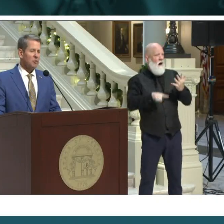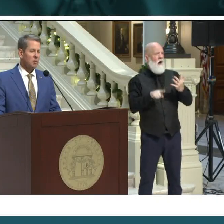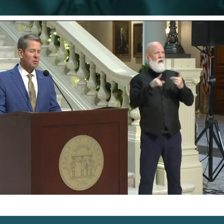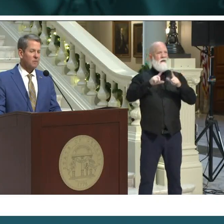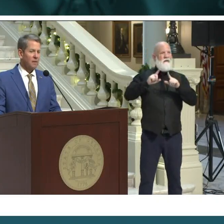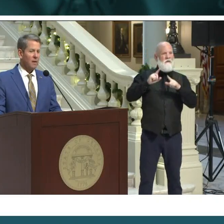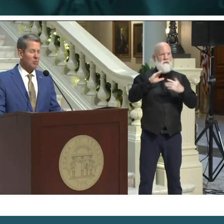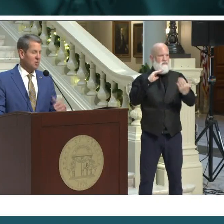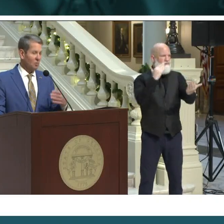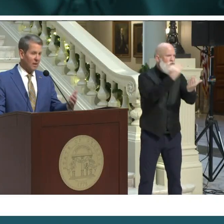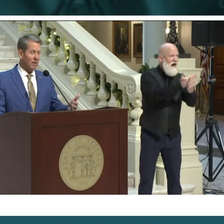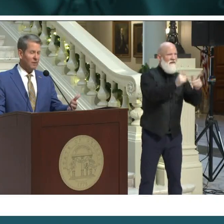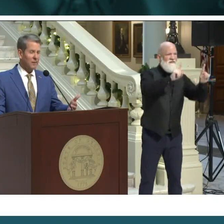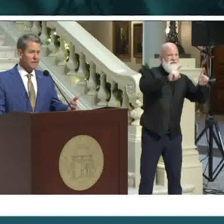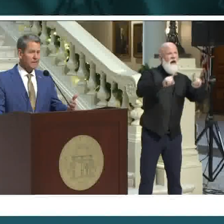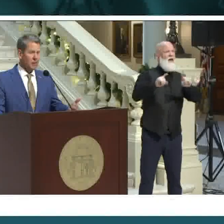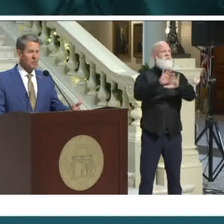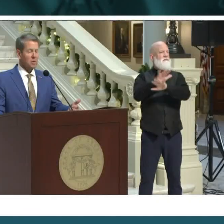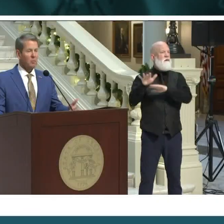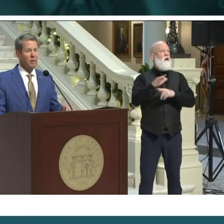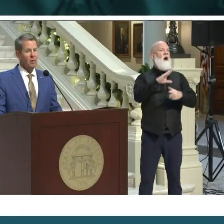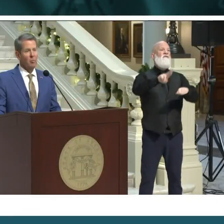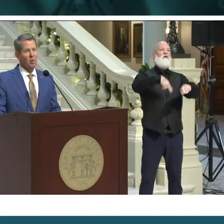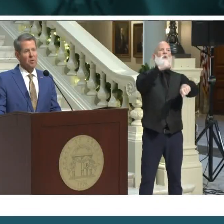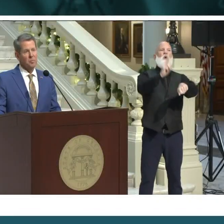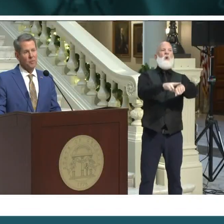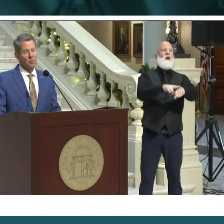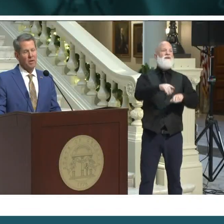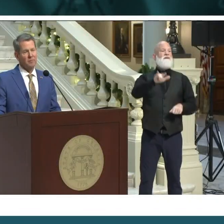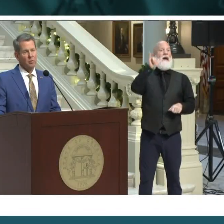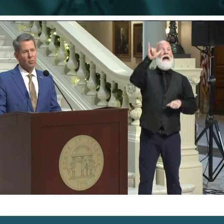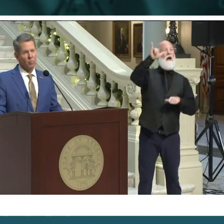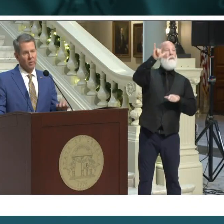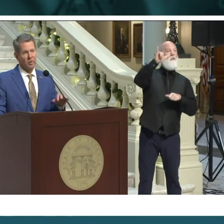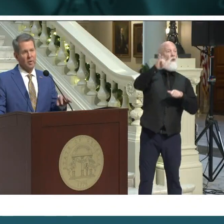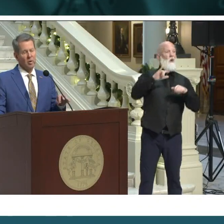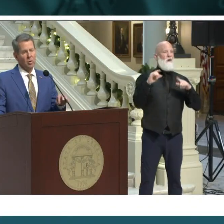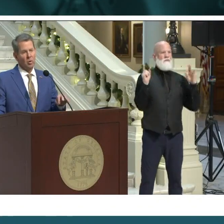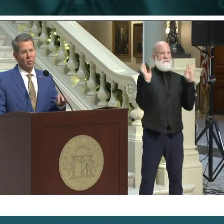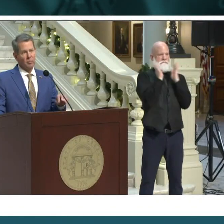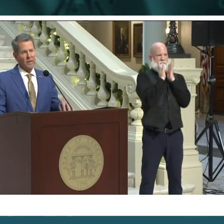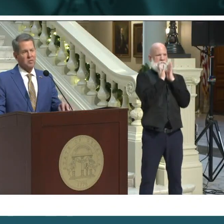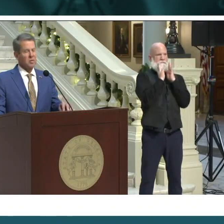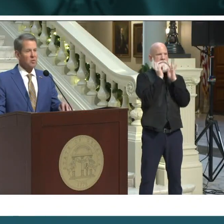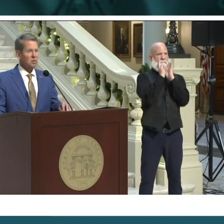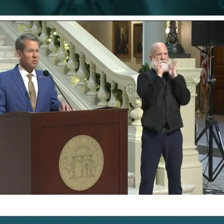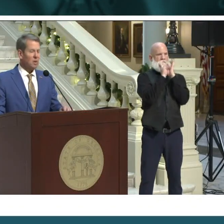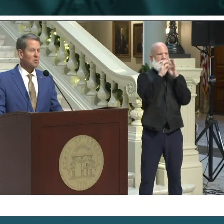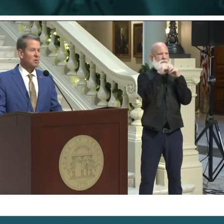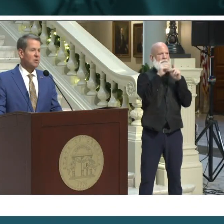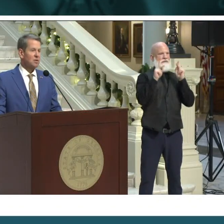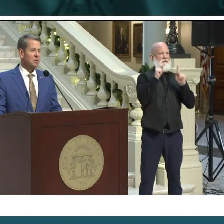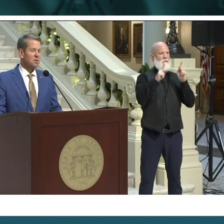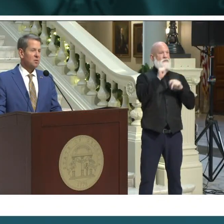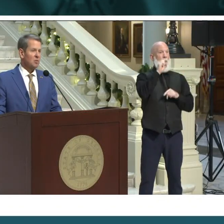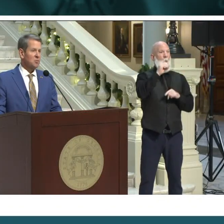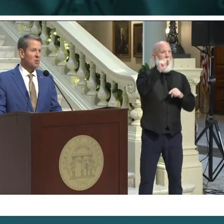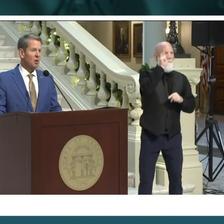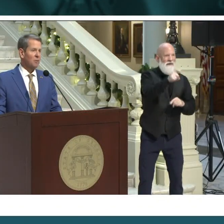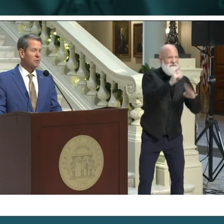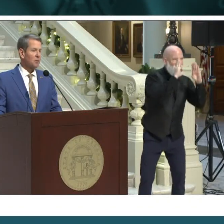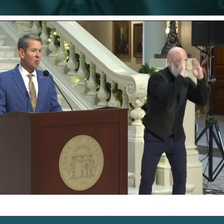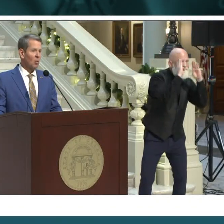have the opportunity for that, which is why, you know, said in my remarks people have to really pay attention to socially distancing